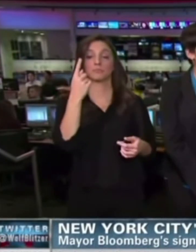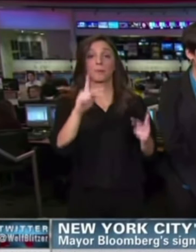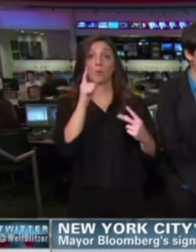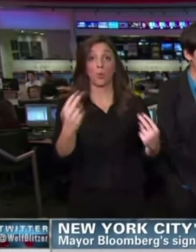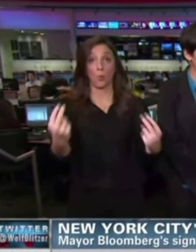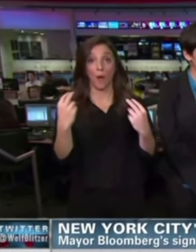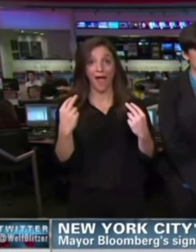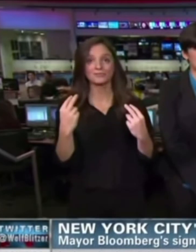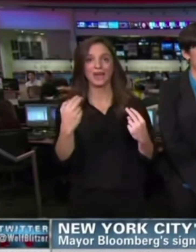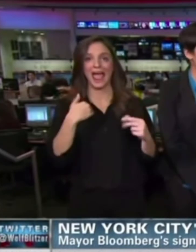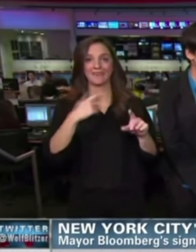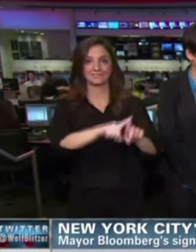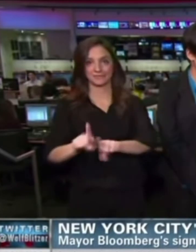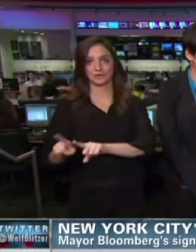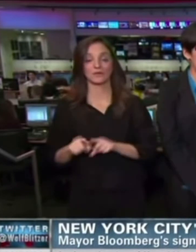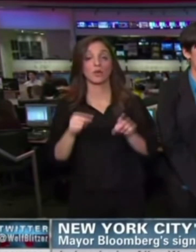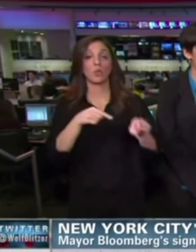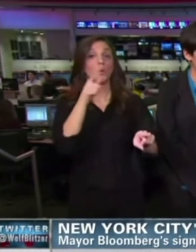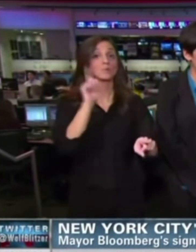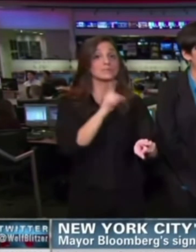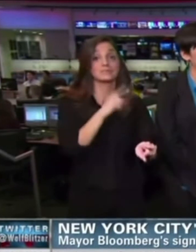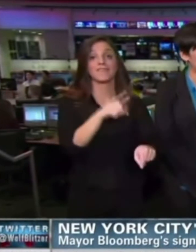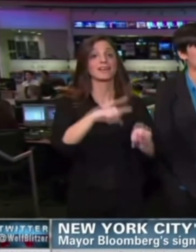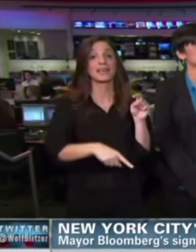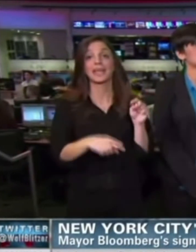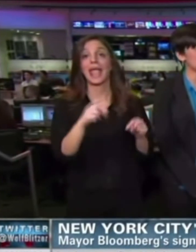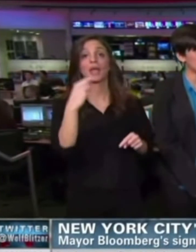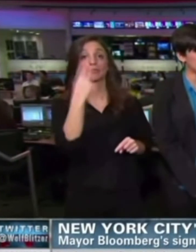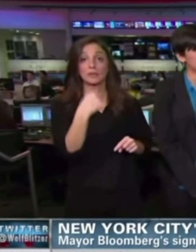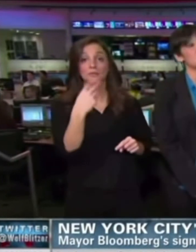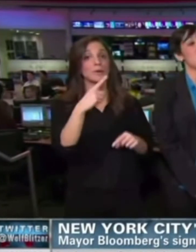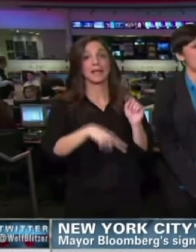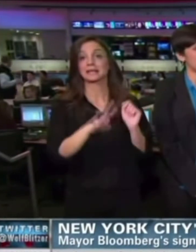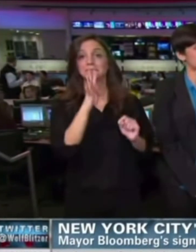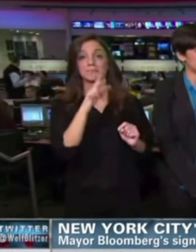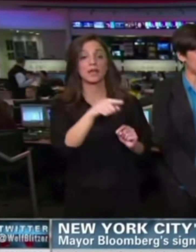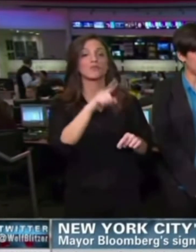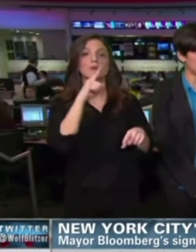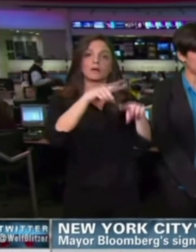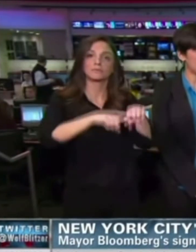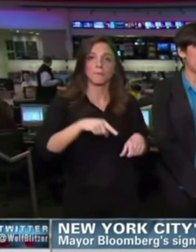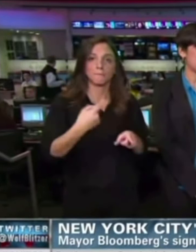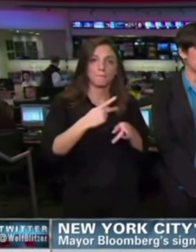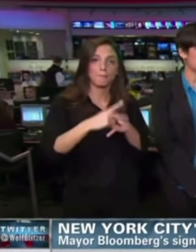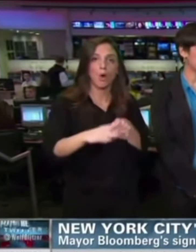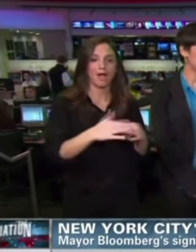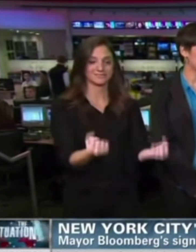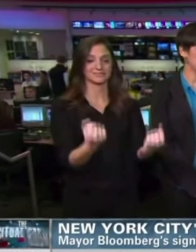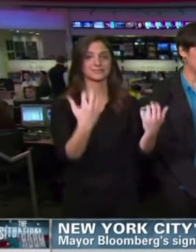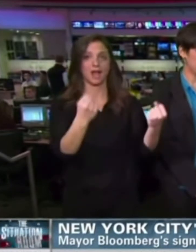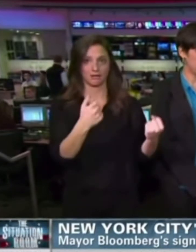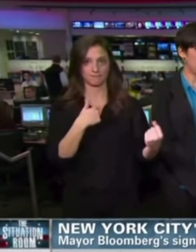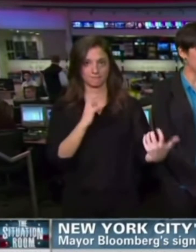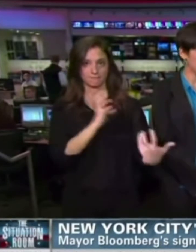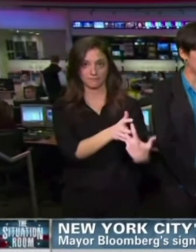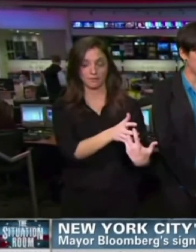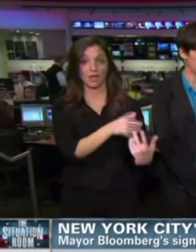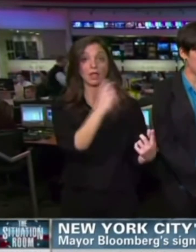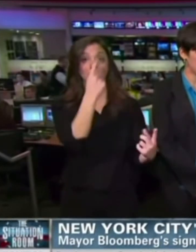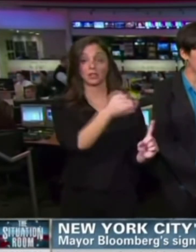deaf, cannot read lips, cannot speak, and rely solely on sign language. And then you have people at the complete other end of the spectrum